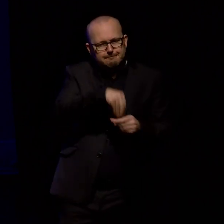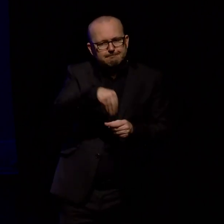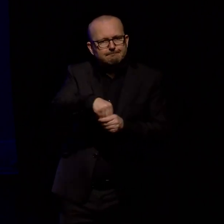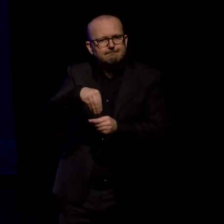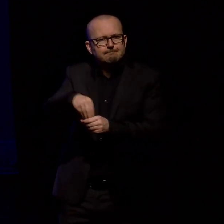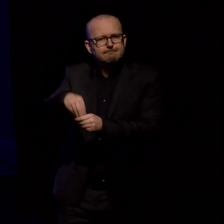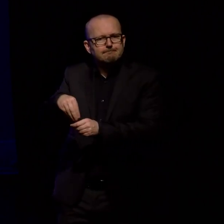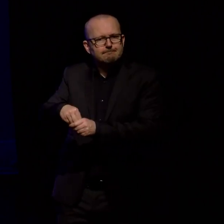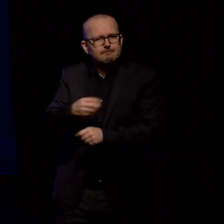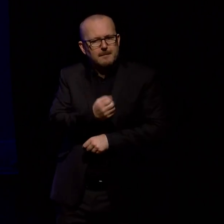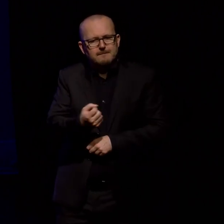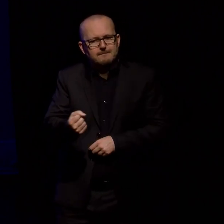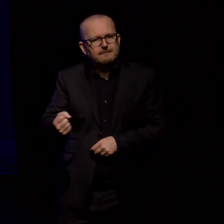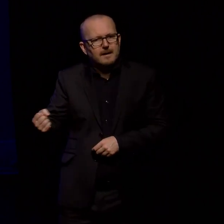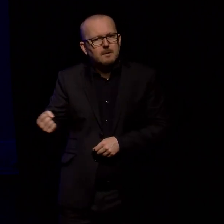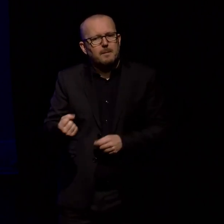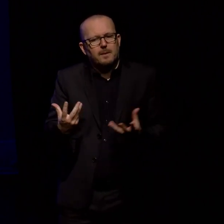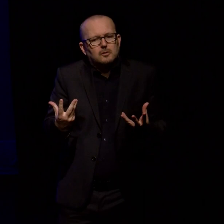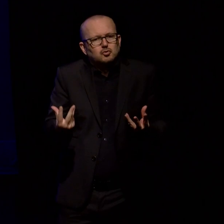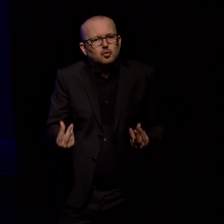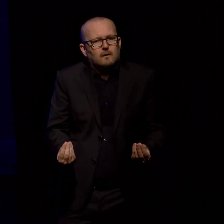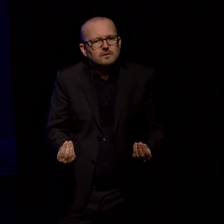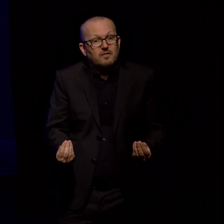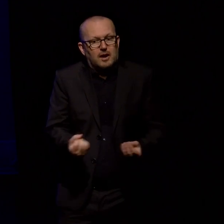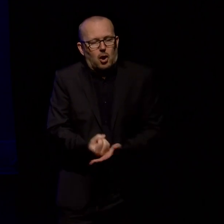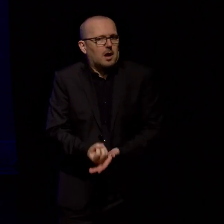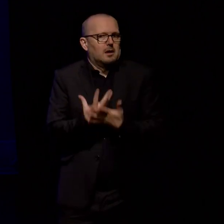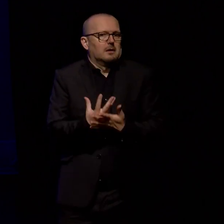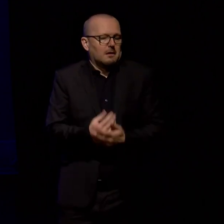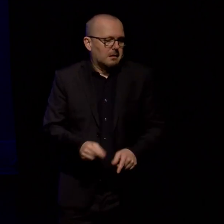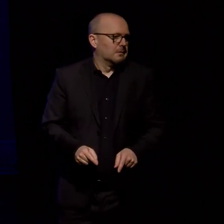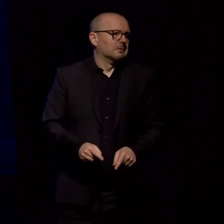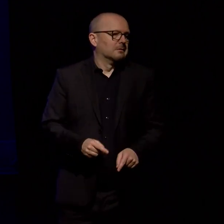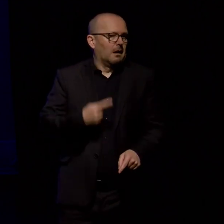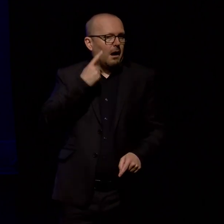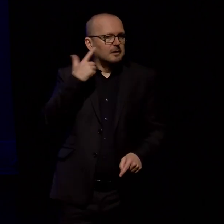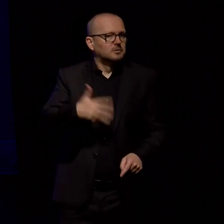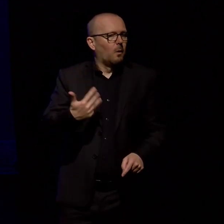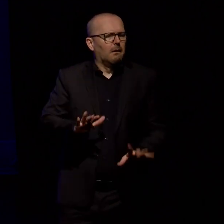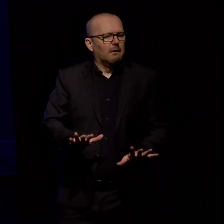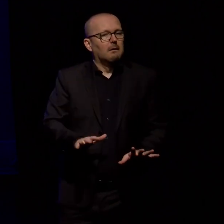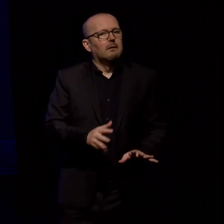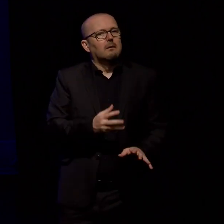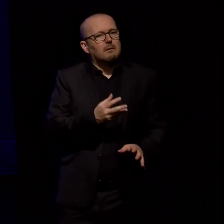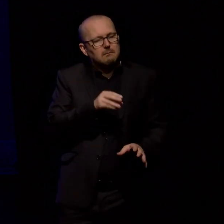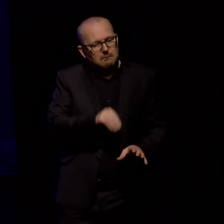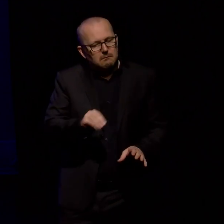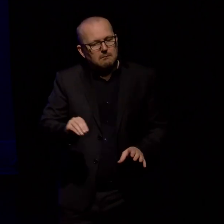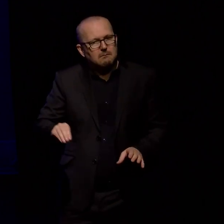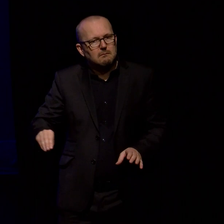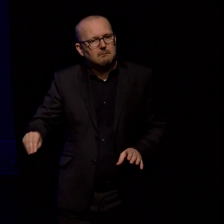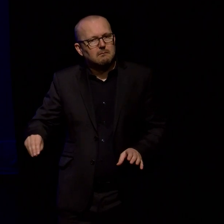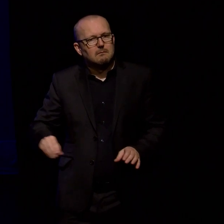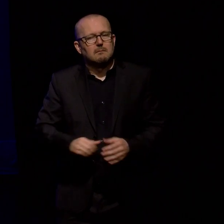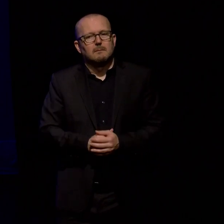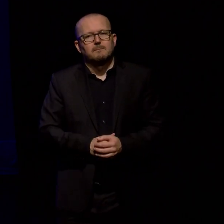into these gentle shapes but they're not right at the front and yet they do bring character to the